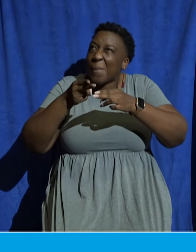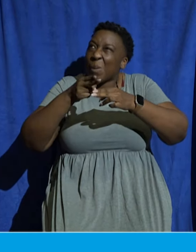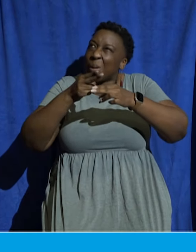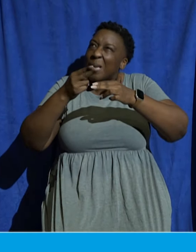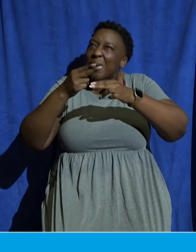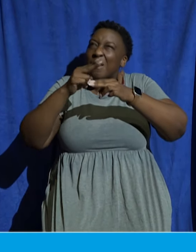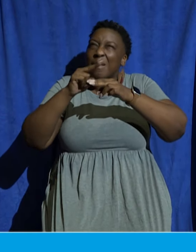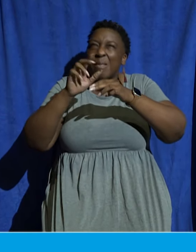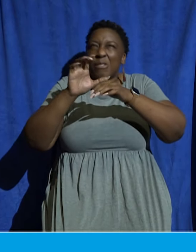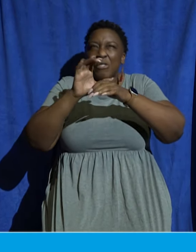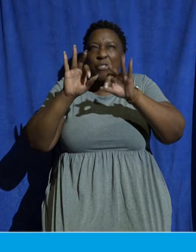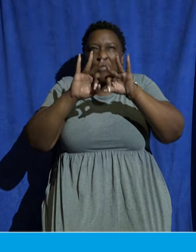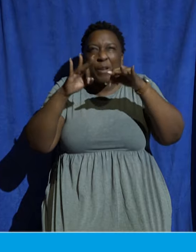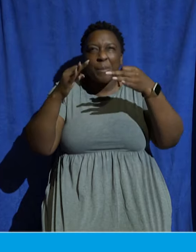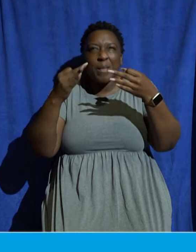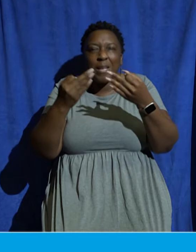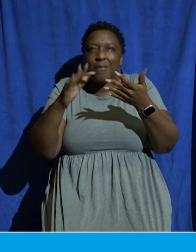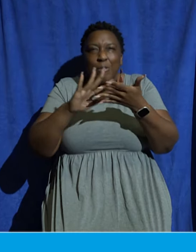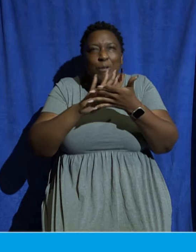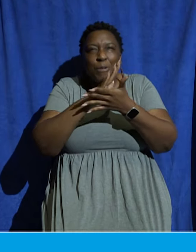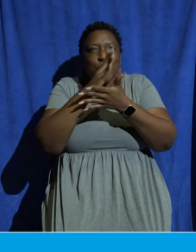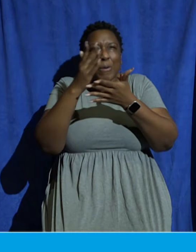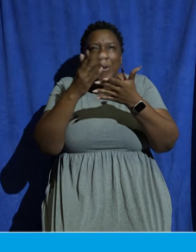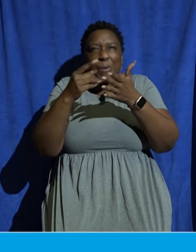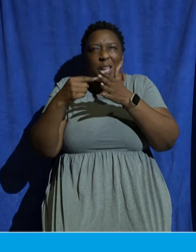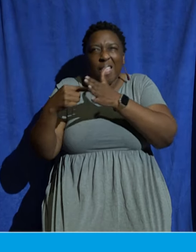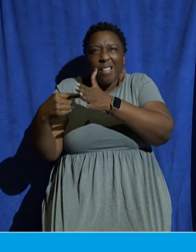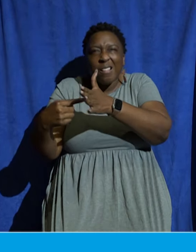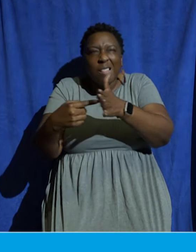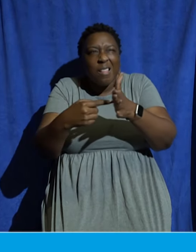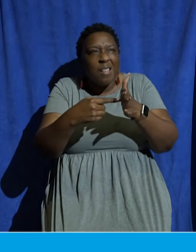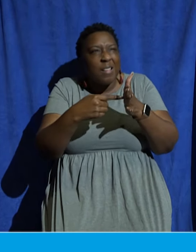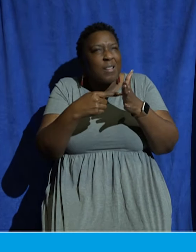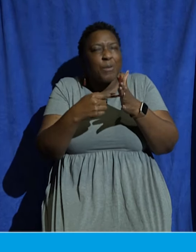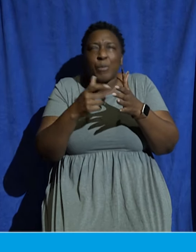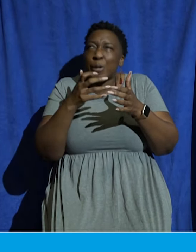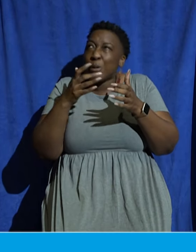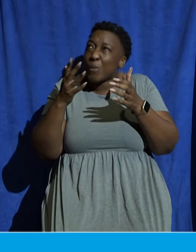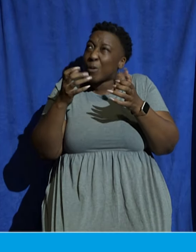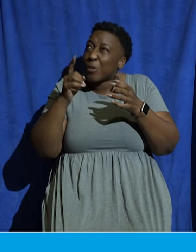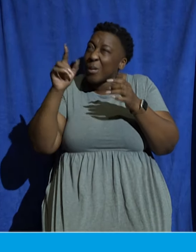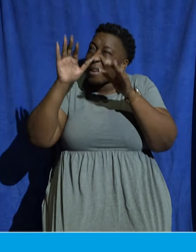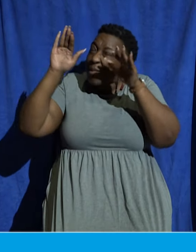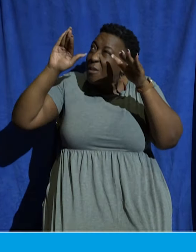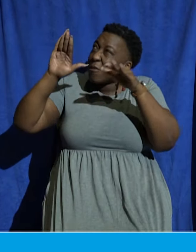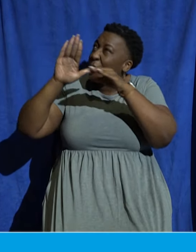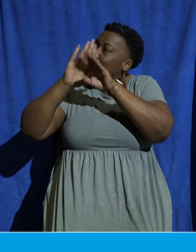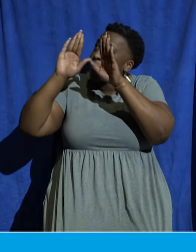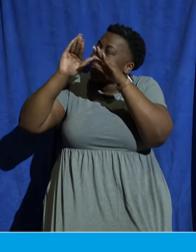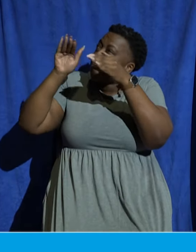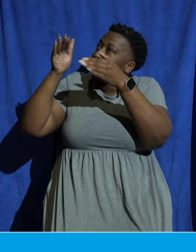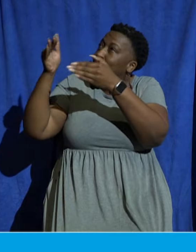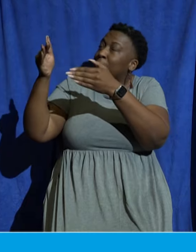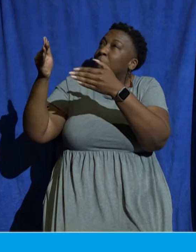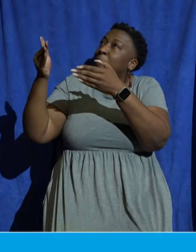glory on display. We don't want that attention. We want you to have that attention, God. And so would you lead more than